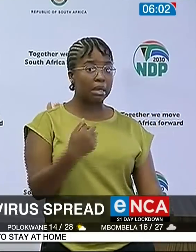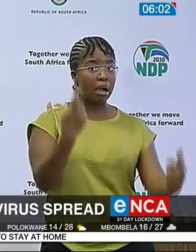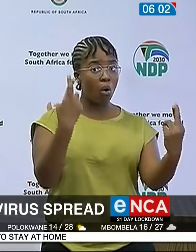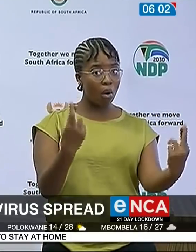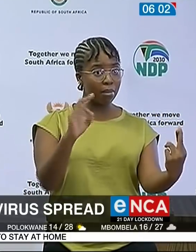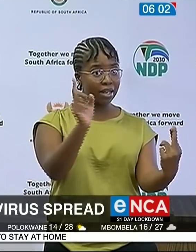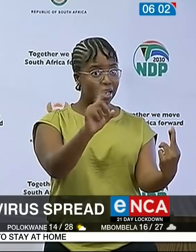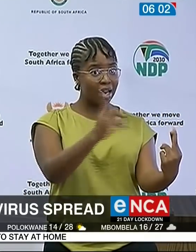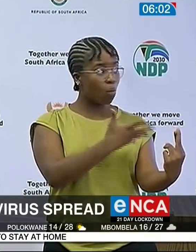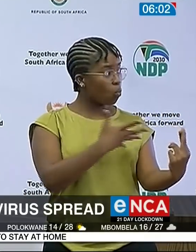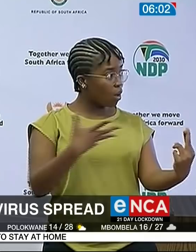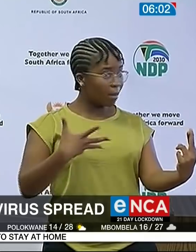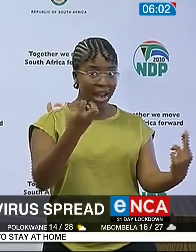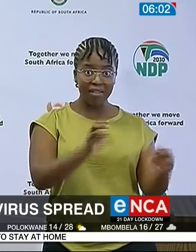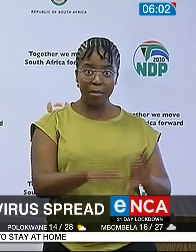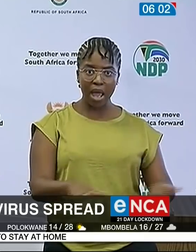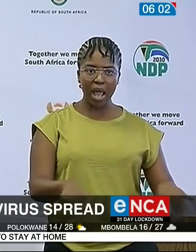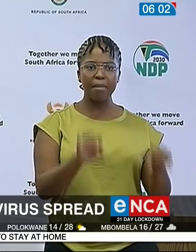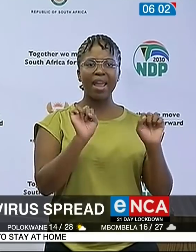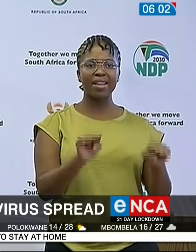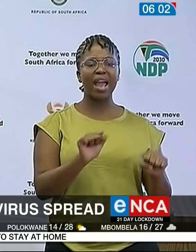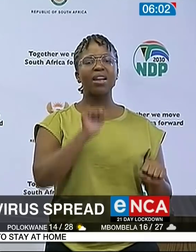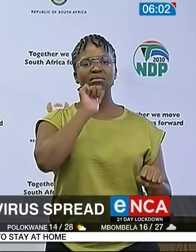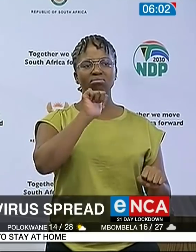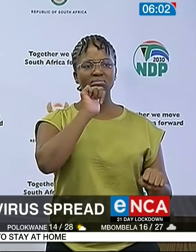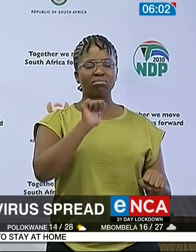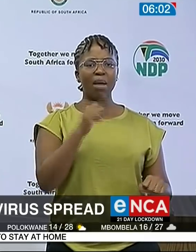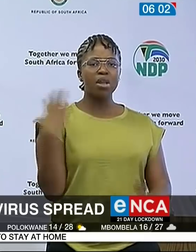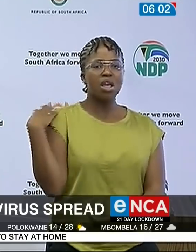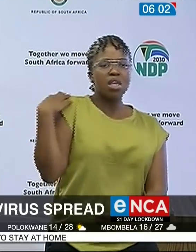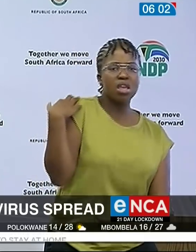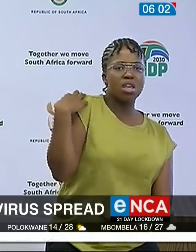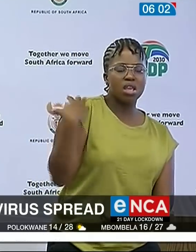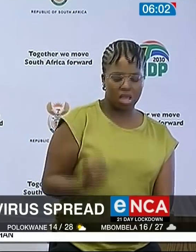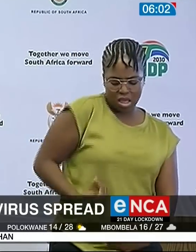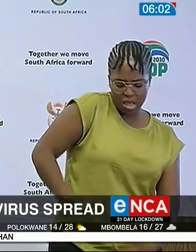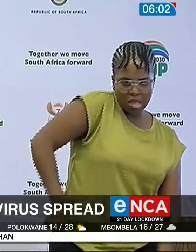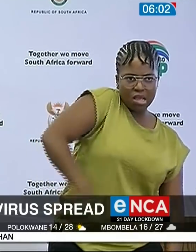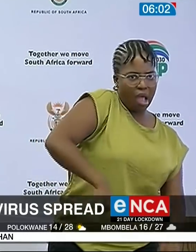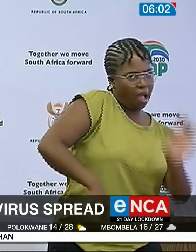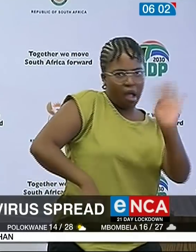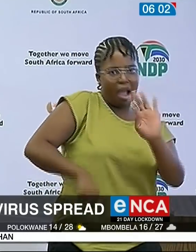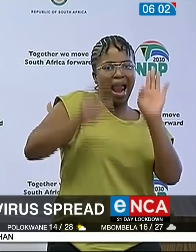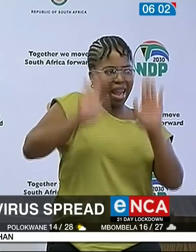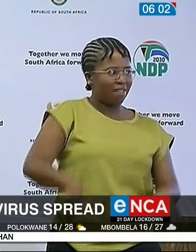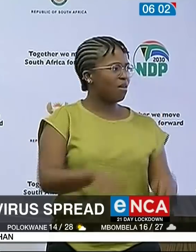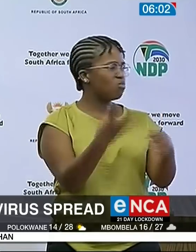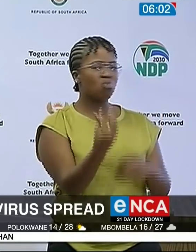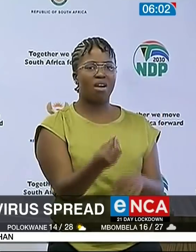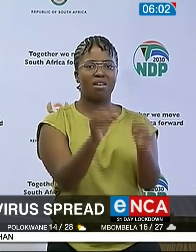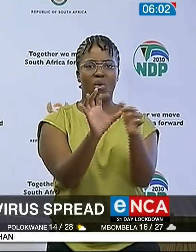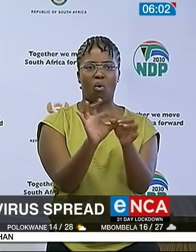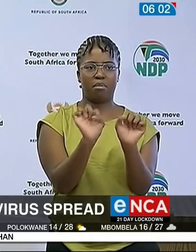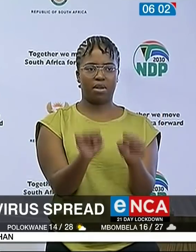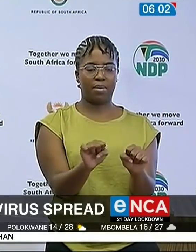that women with babies can be able to leave the babies at home when they go get their social grants. All other